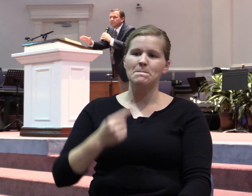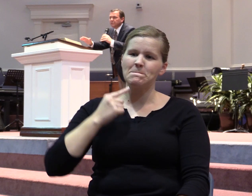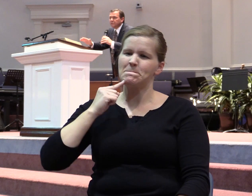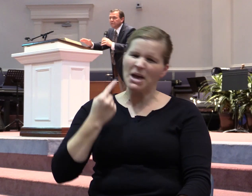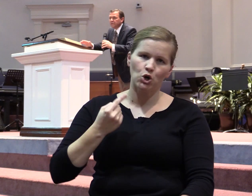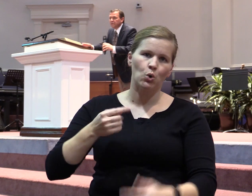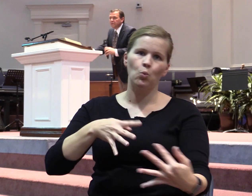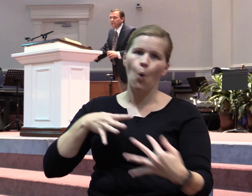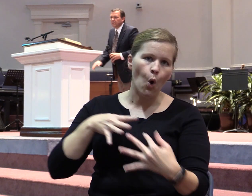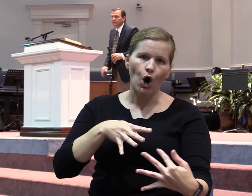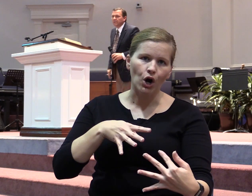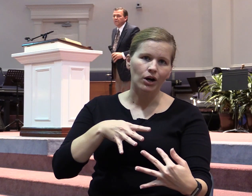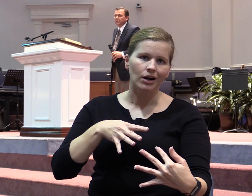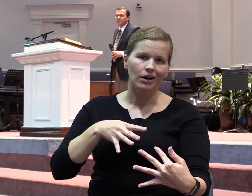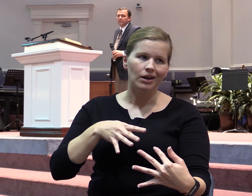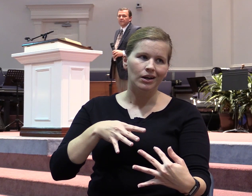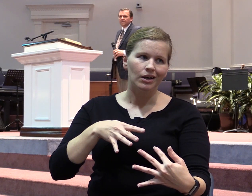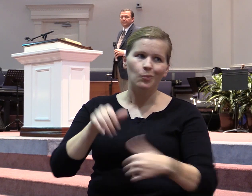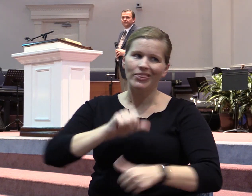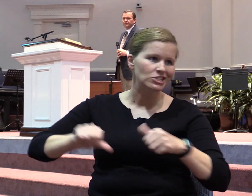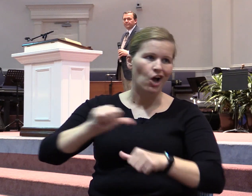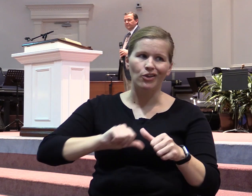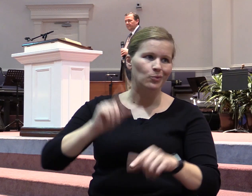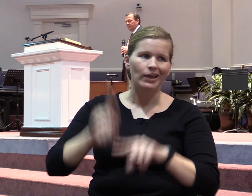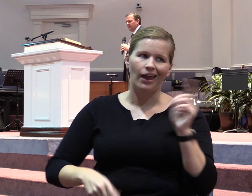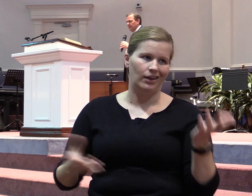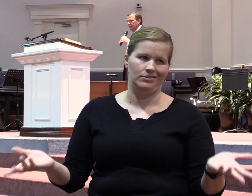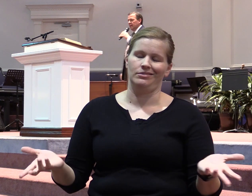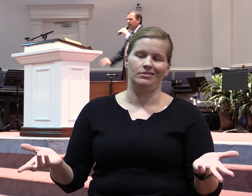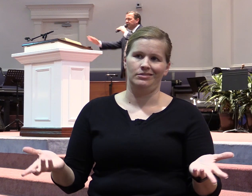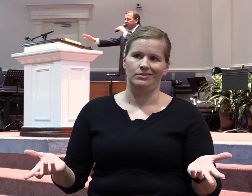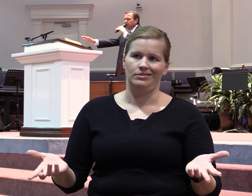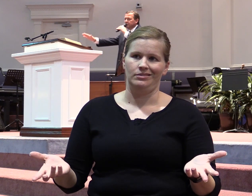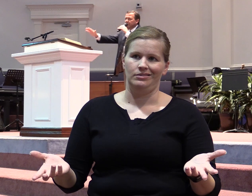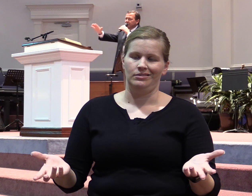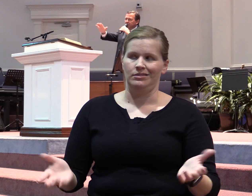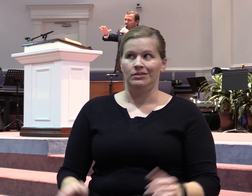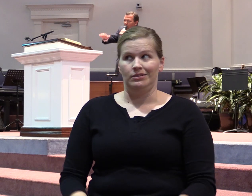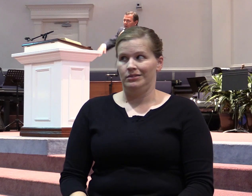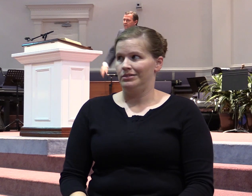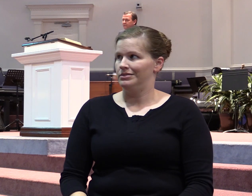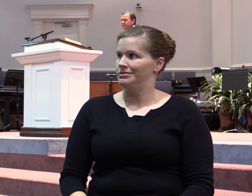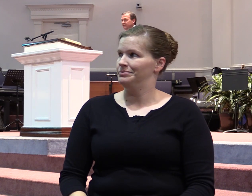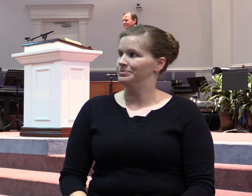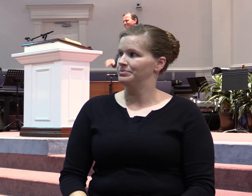Right. Amen. That's right. That's right. Hatfields versus McCoys. That's